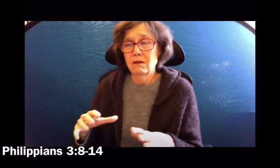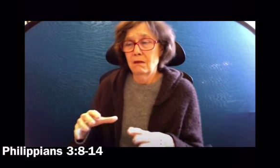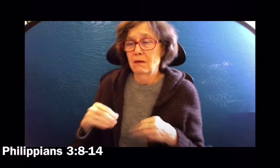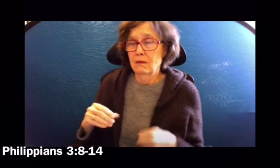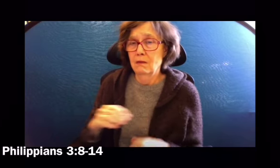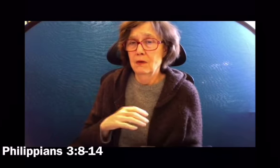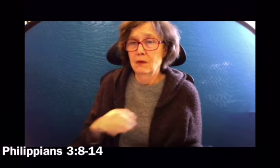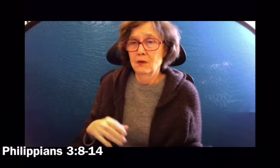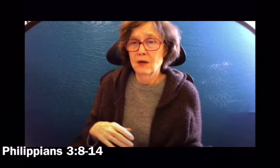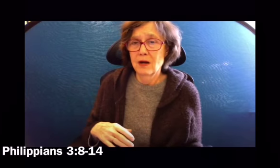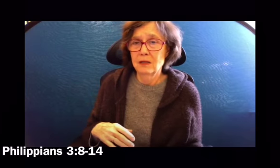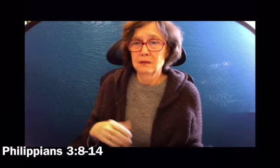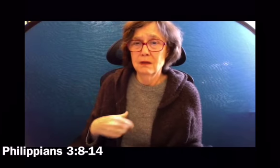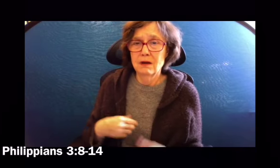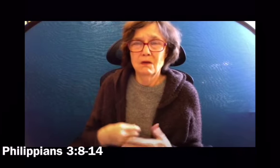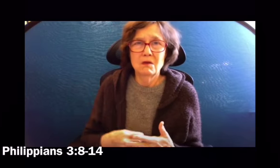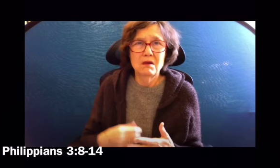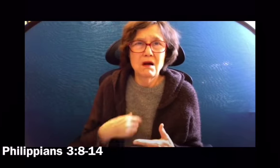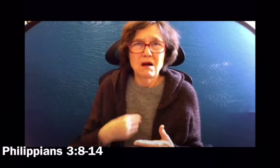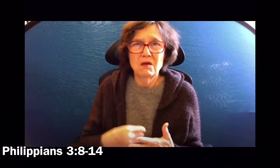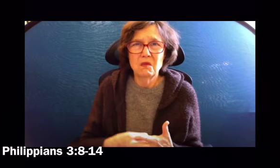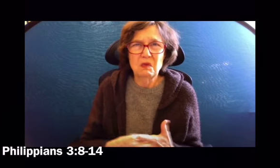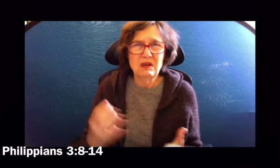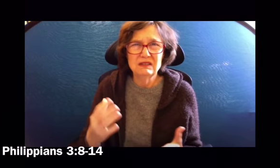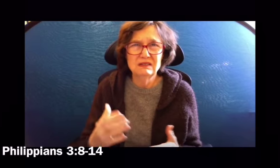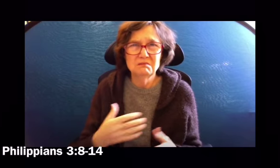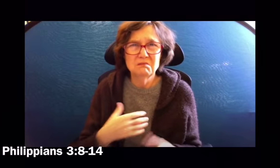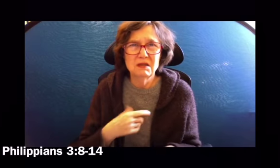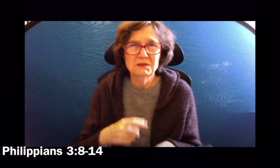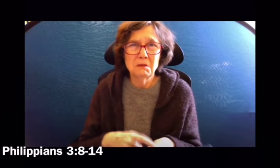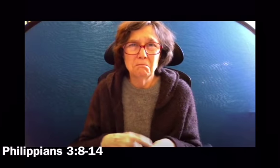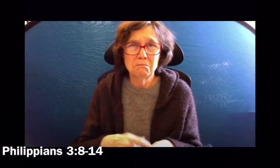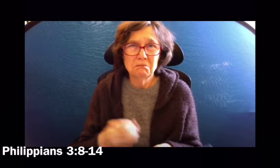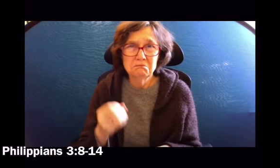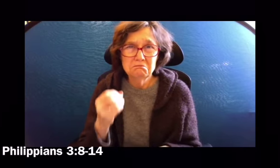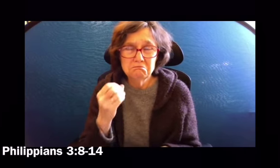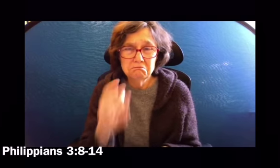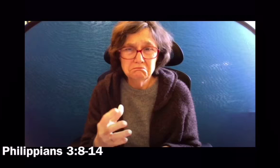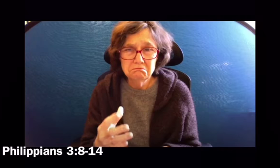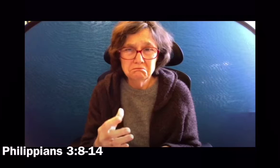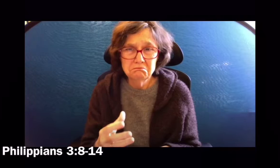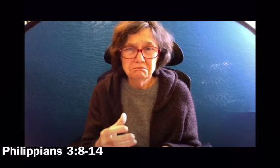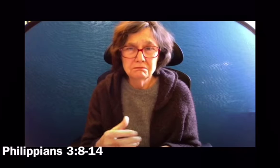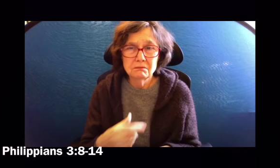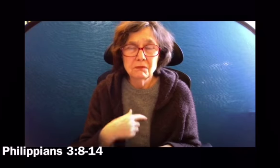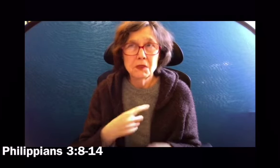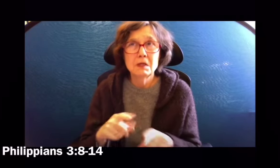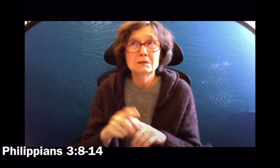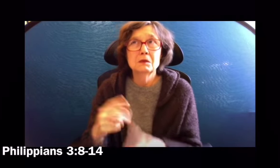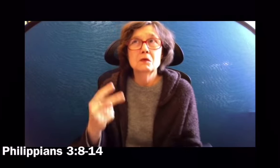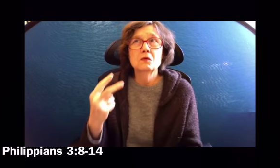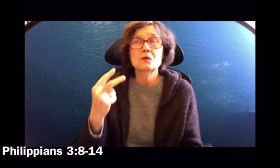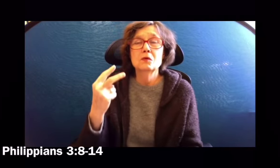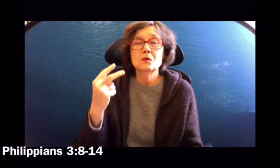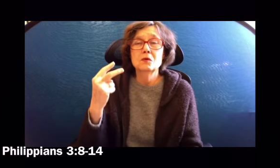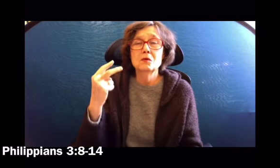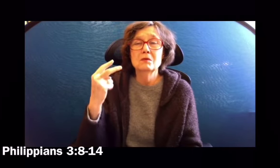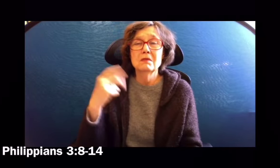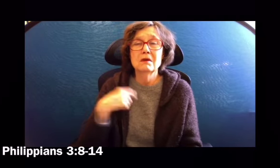accepted the loss of all things and I consider them to be rubbish and I may gain Christ to be found